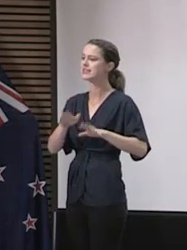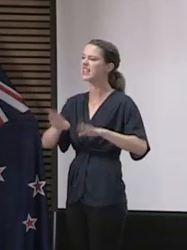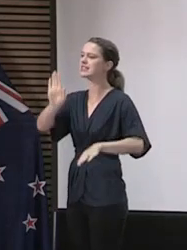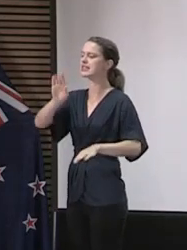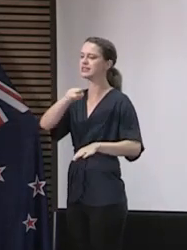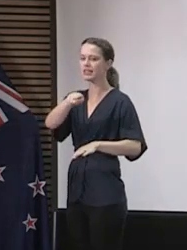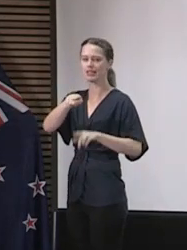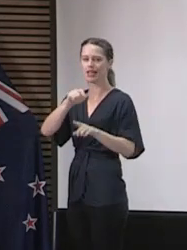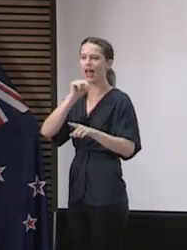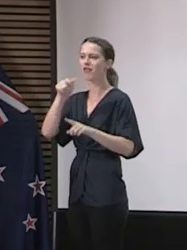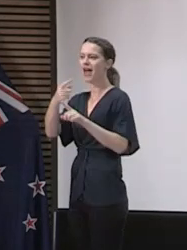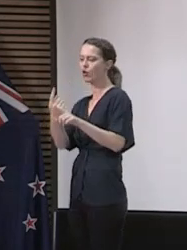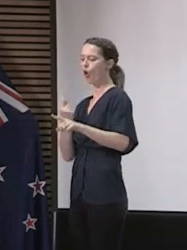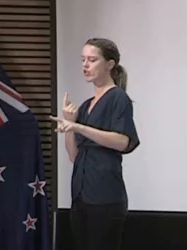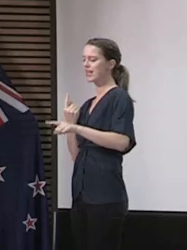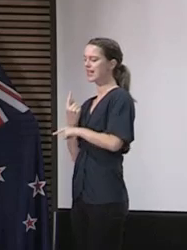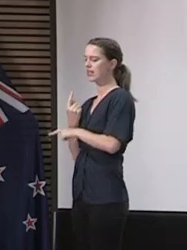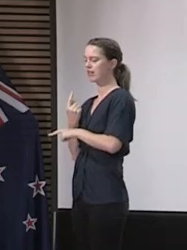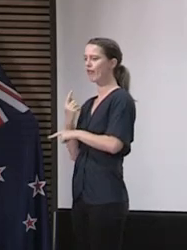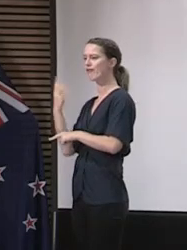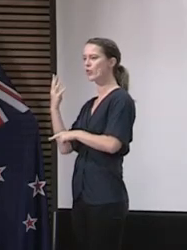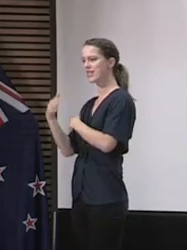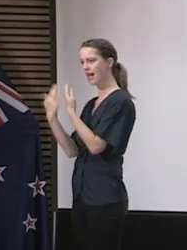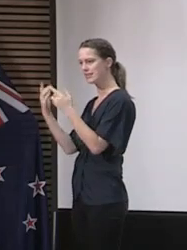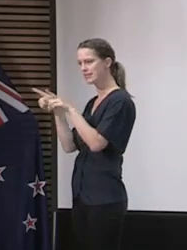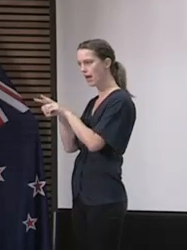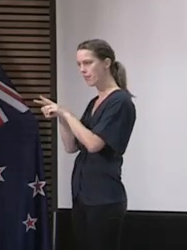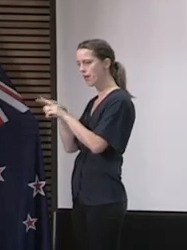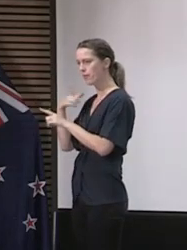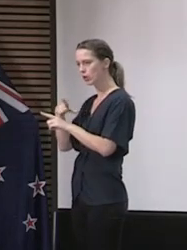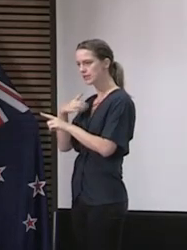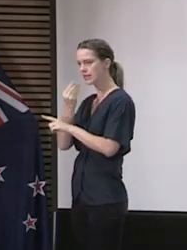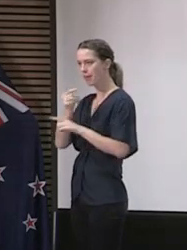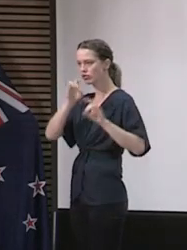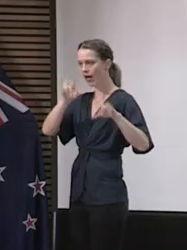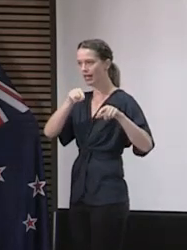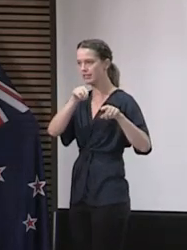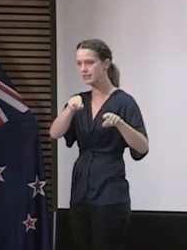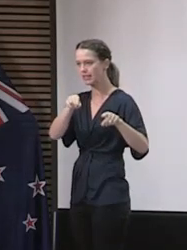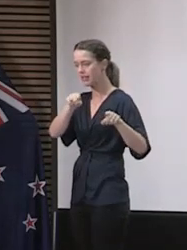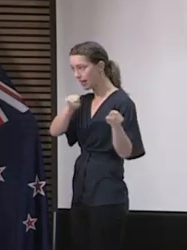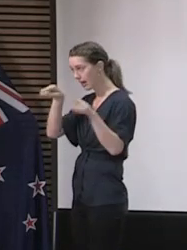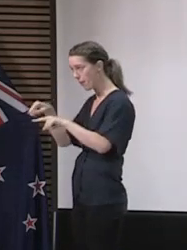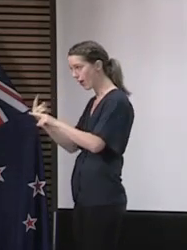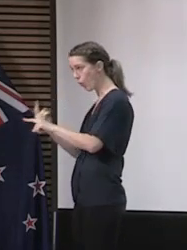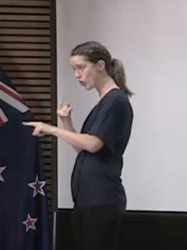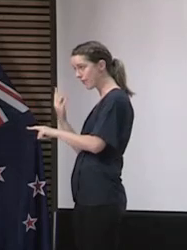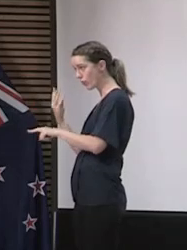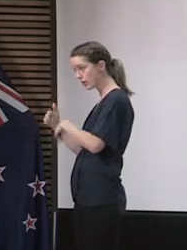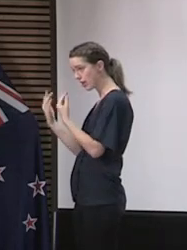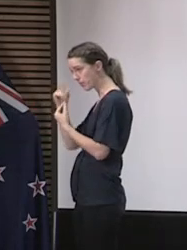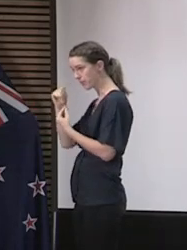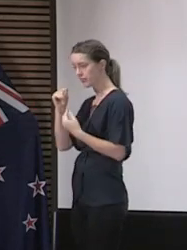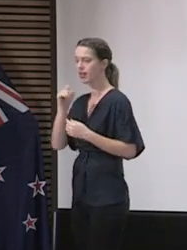quarantine, as New Zealand citizens do, because they're Australians living in the country, their families' countries? And I see that as a very